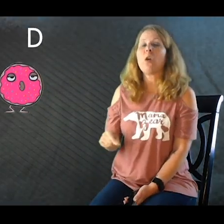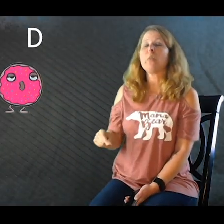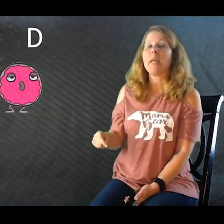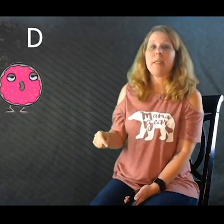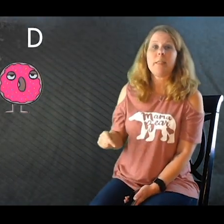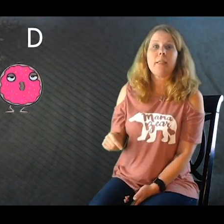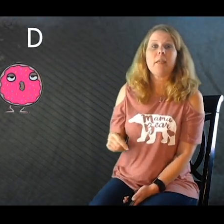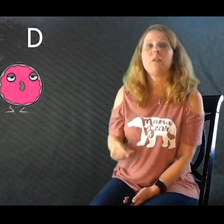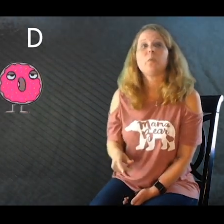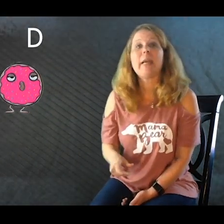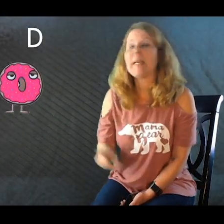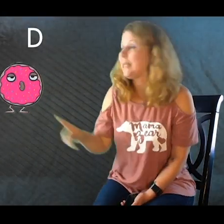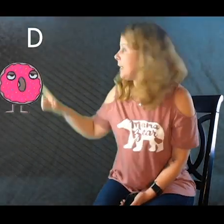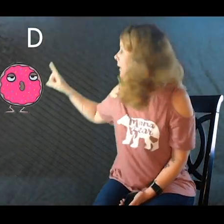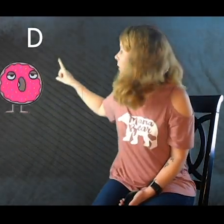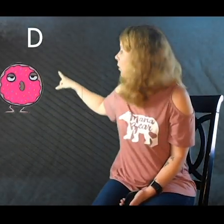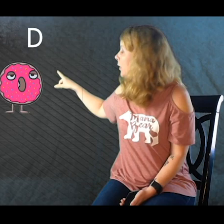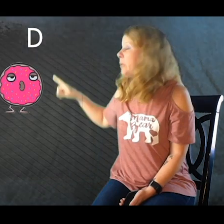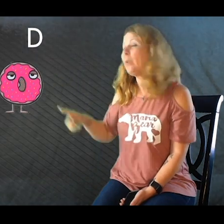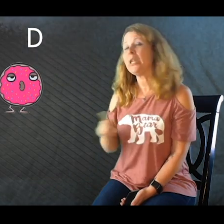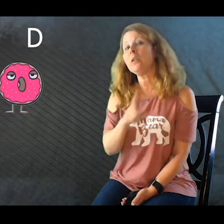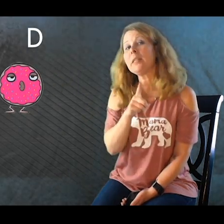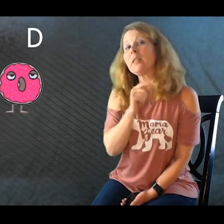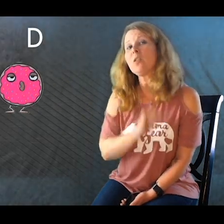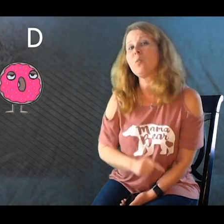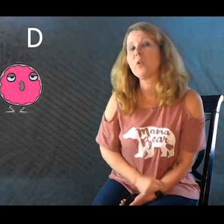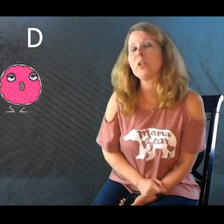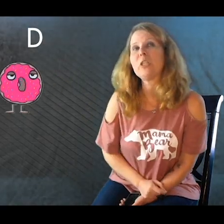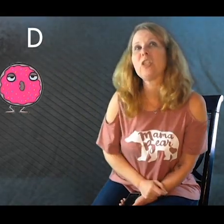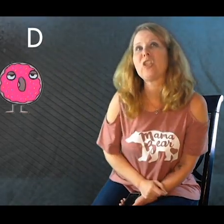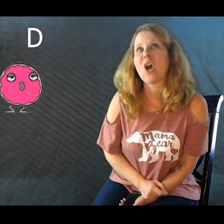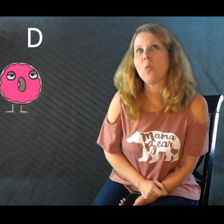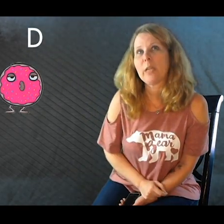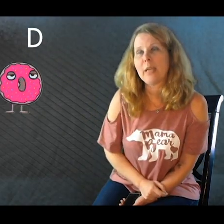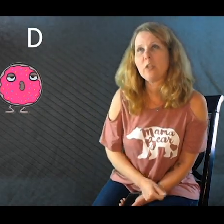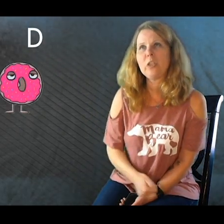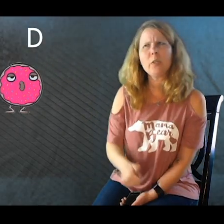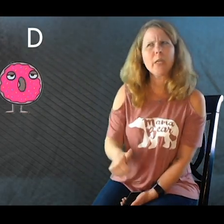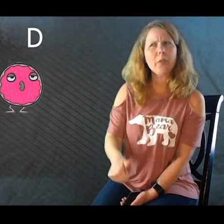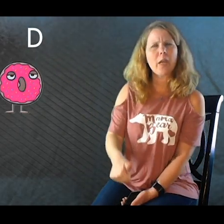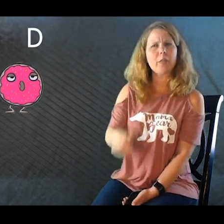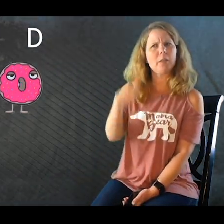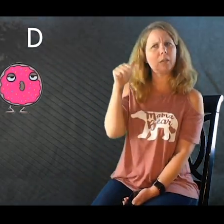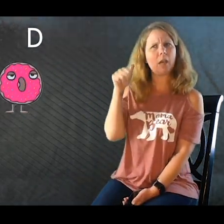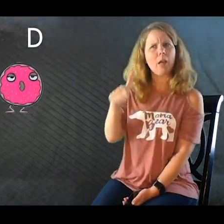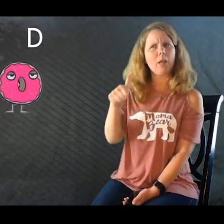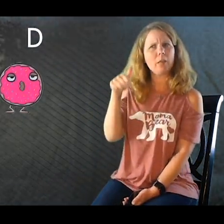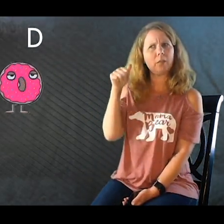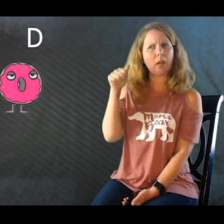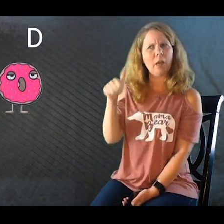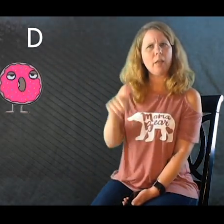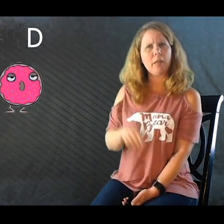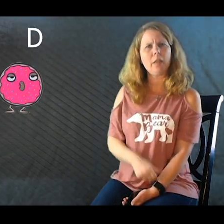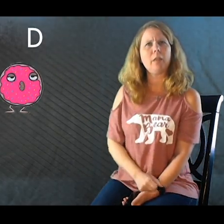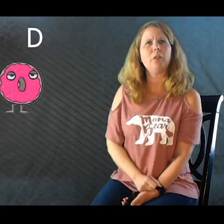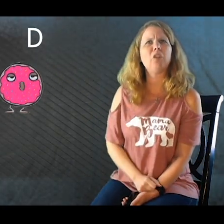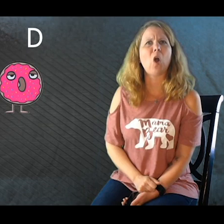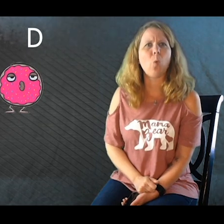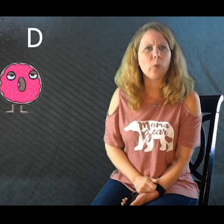Donut. Great. So when you listen to the word donut, do you hear the duh, duh in the donut